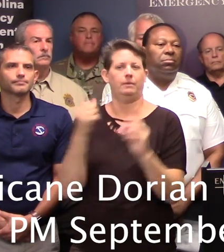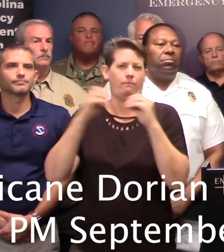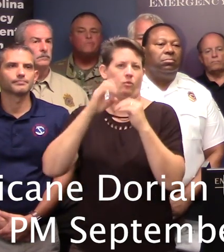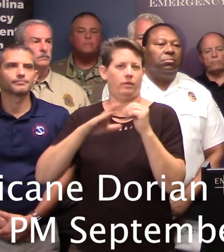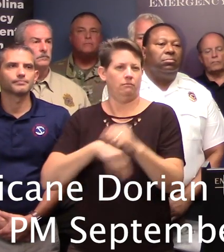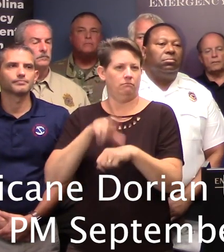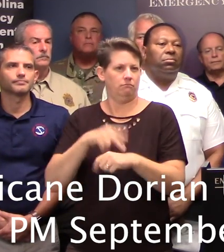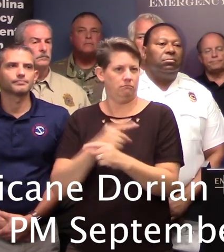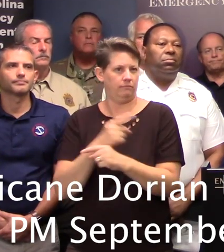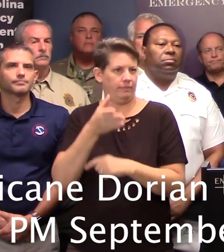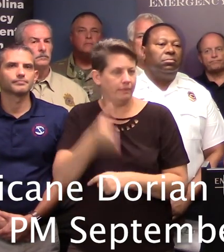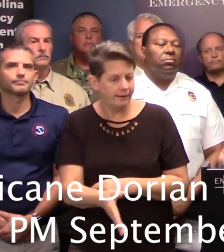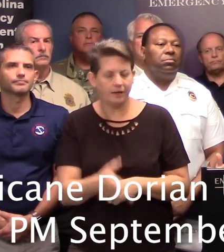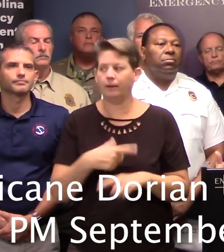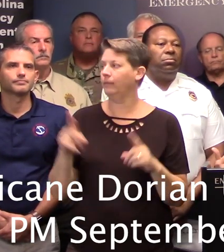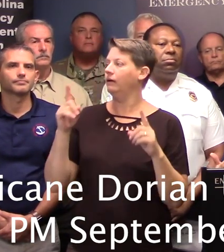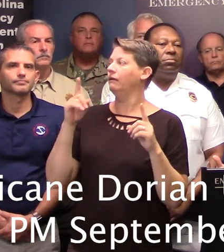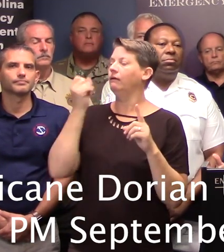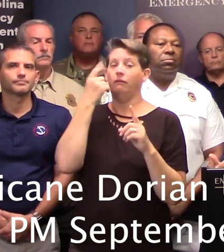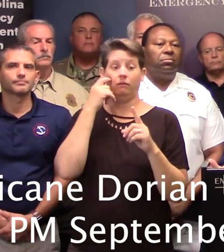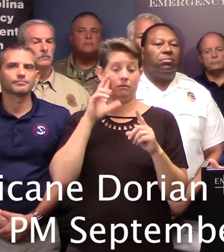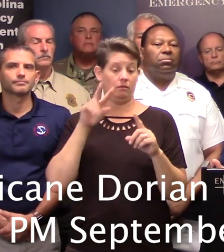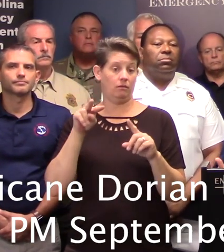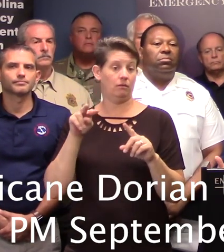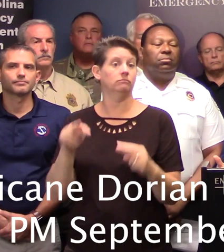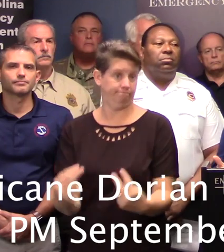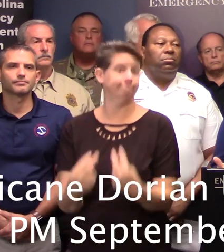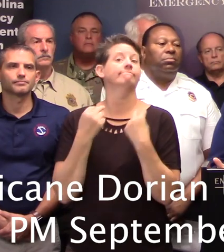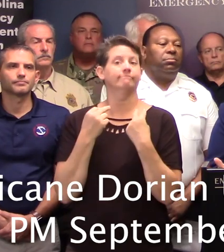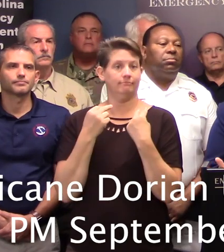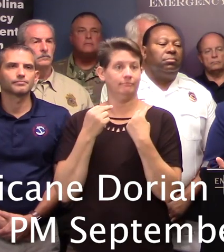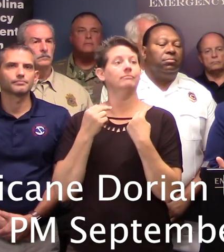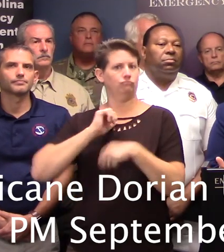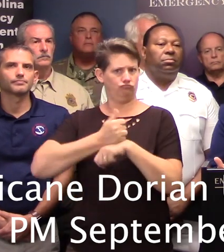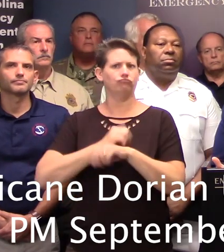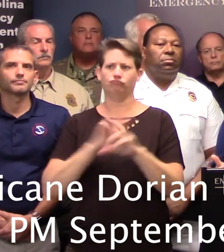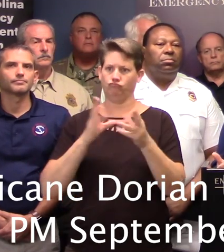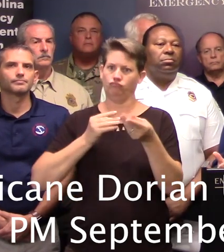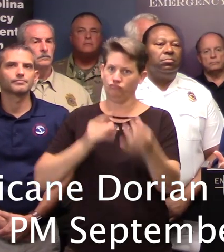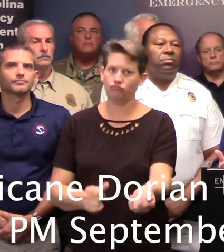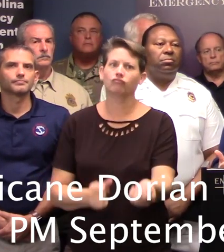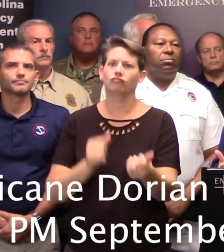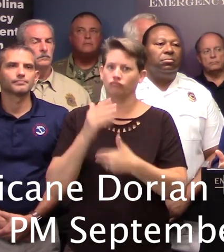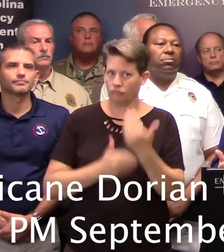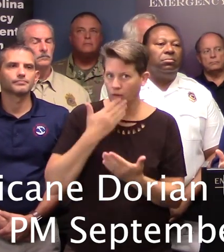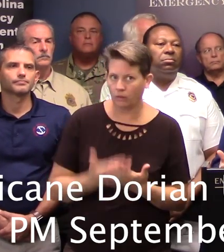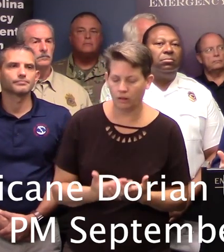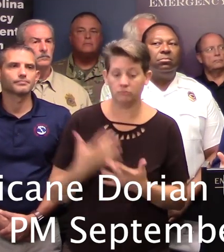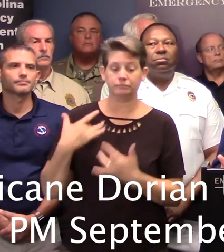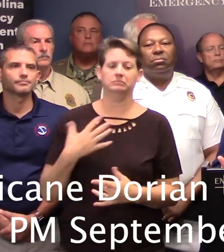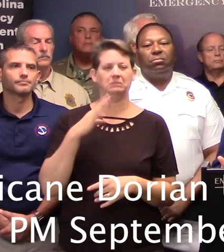volumes in that area. However, with the reversal is in place and functioning very well, we were traditionally seeing